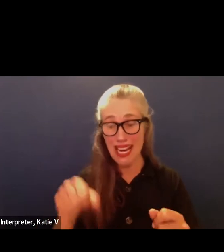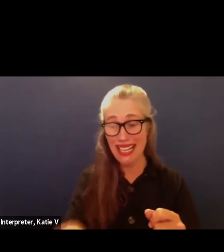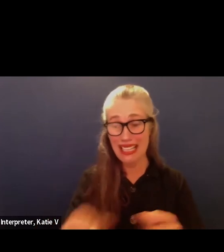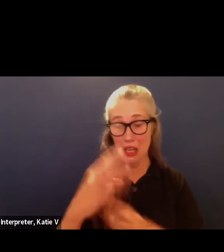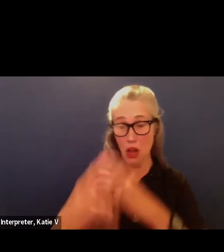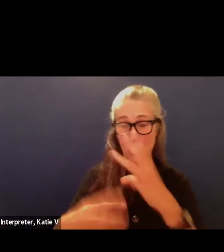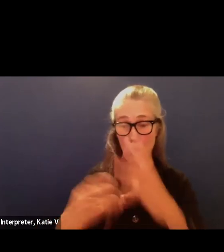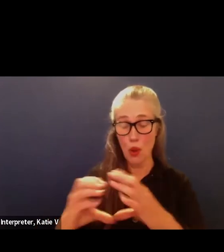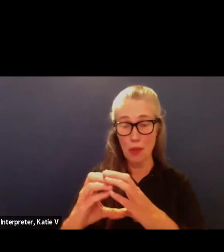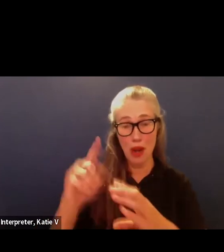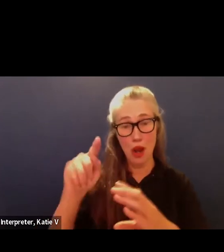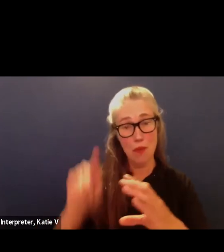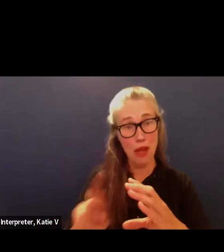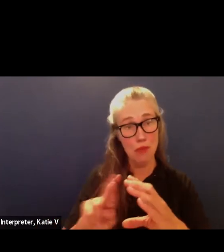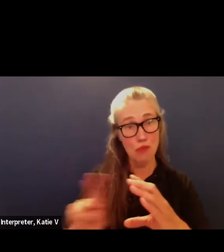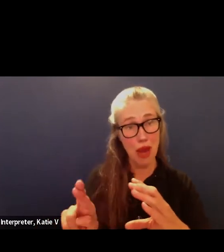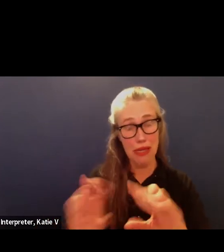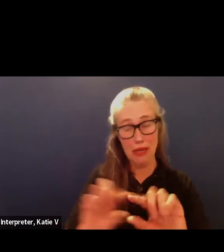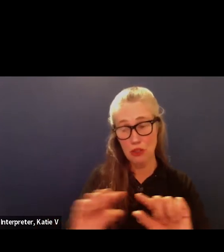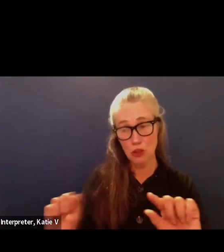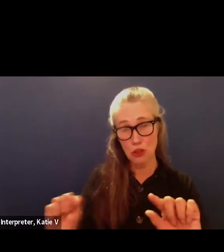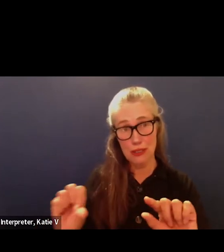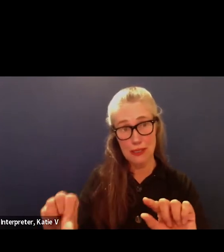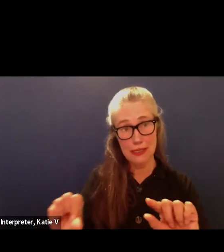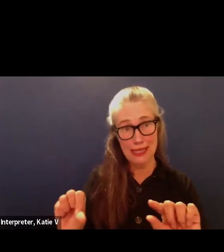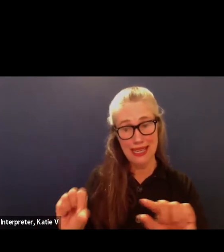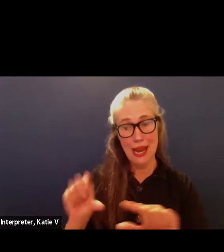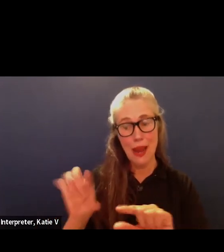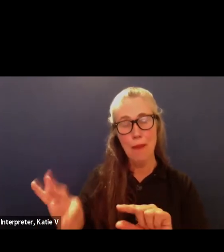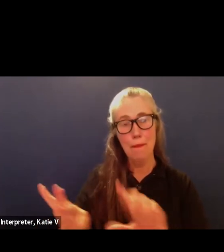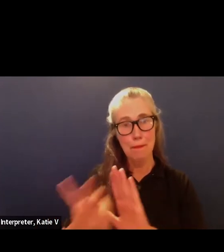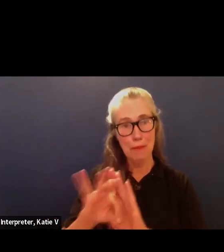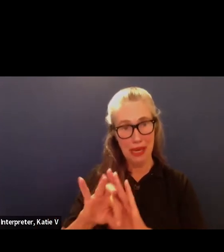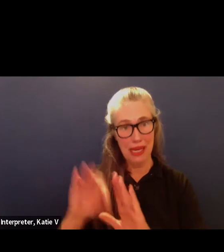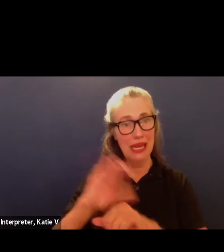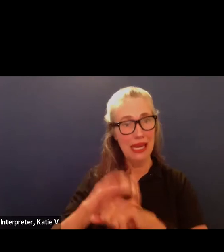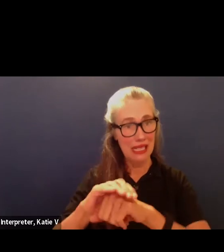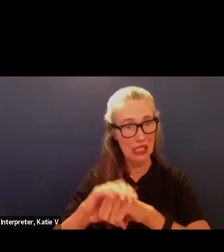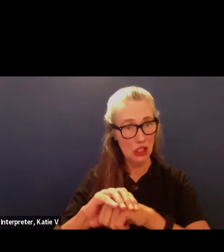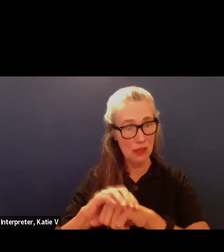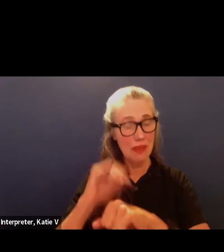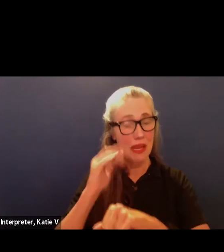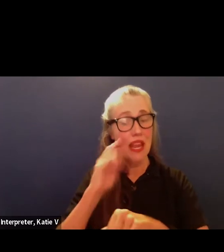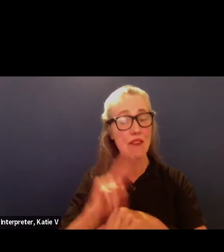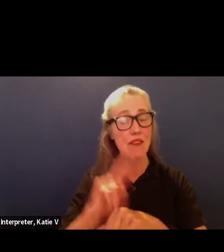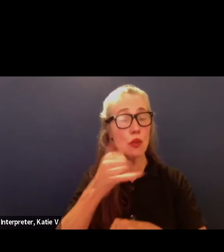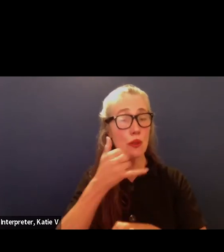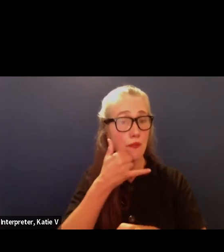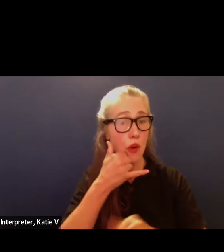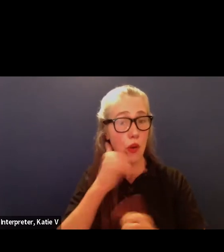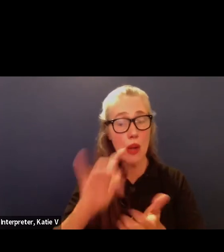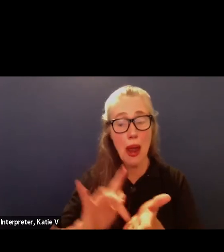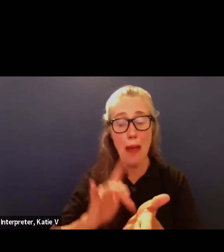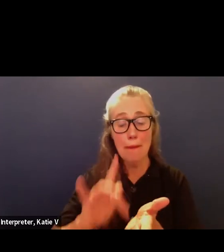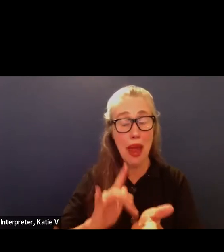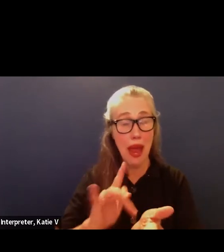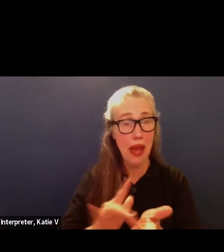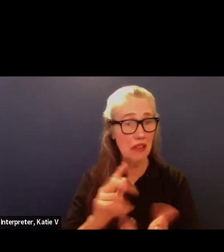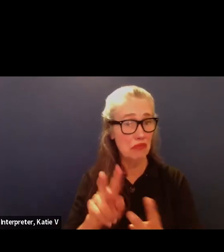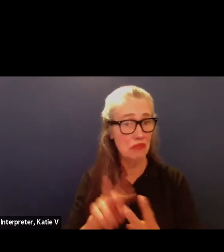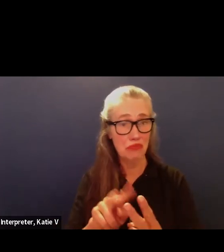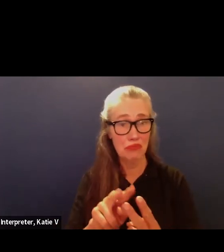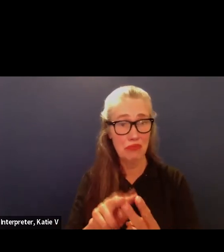globe icon on the bottom right of your screen and select english and if you're on your phone or your ipad just